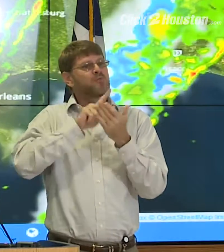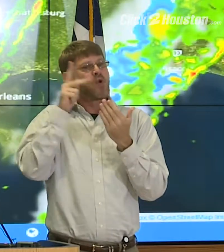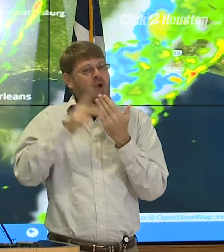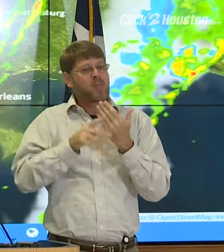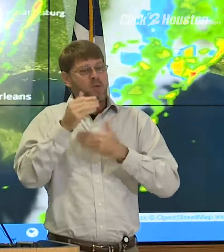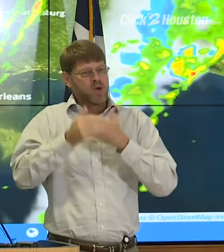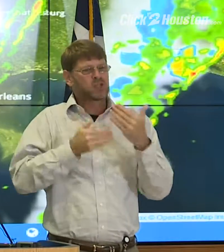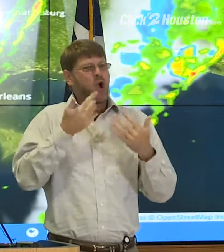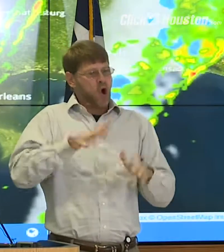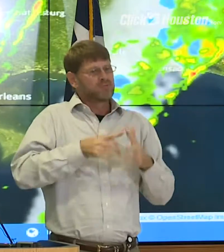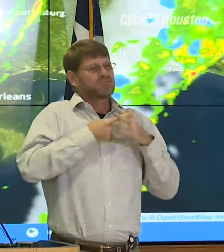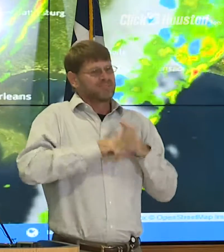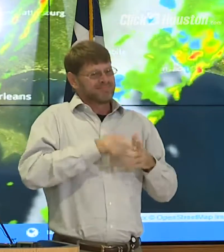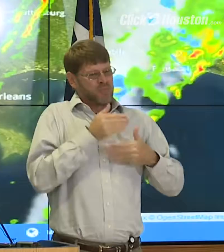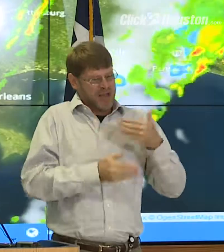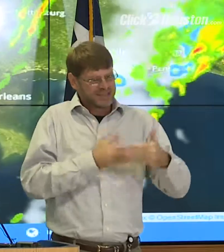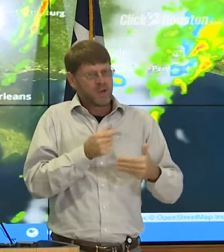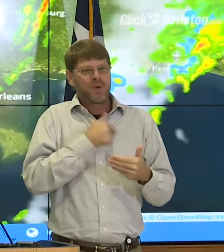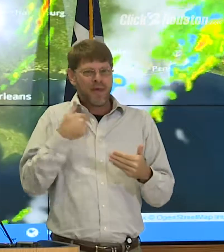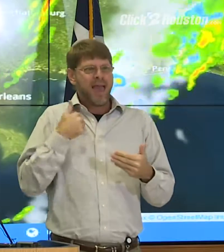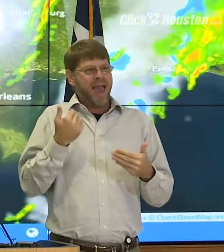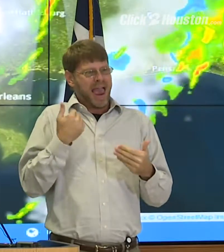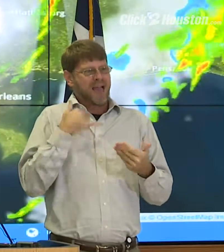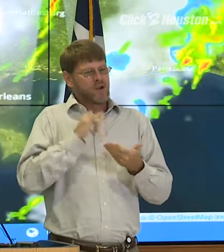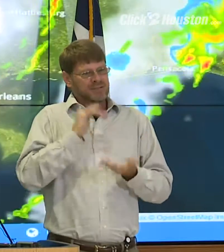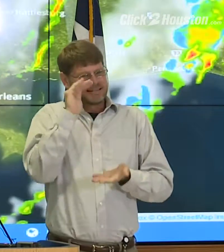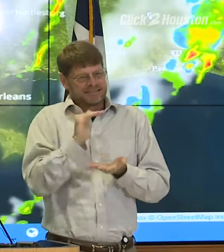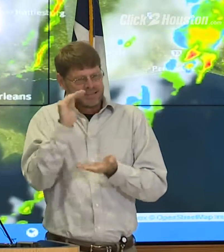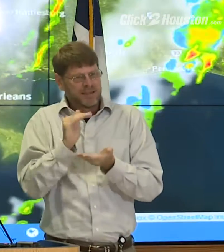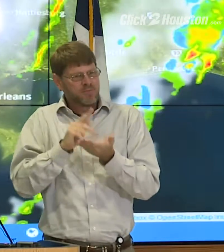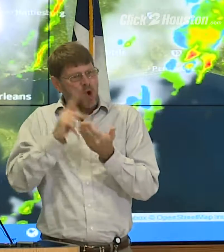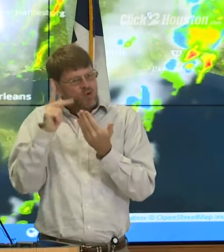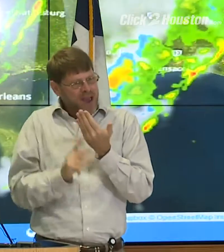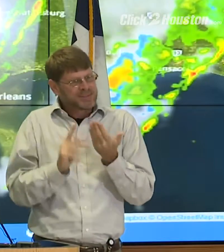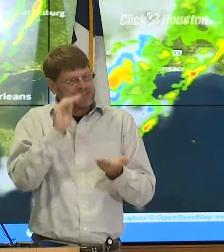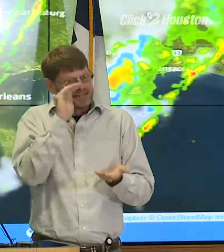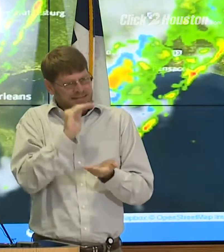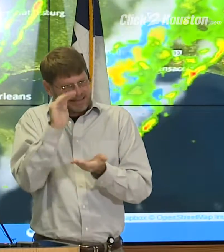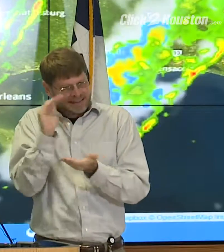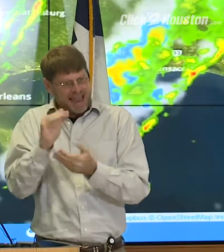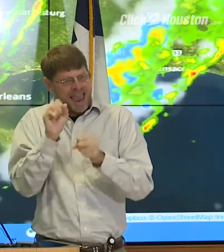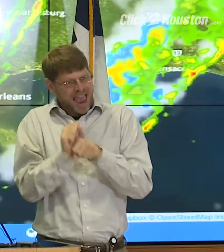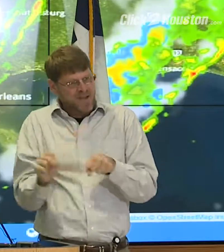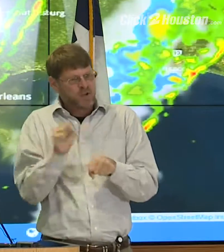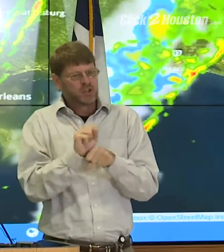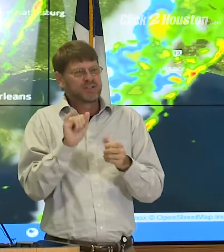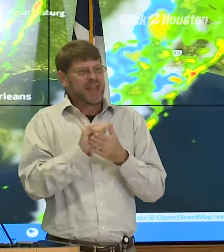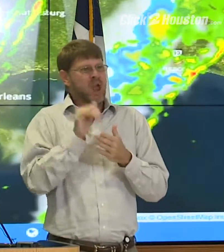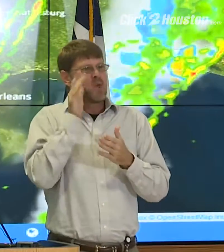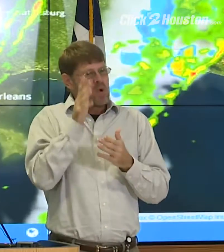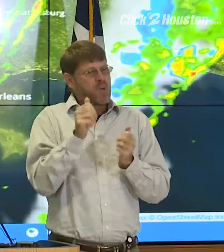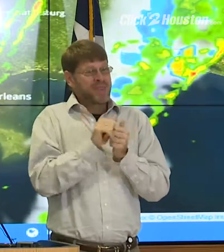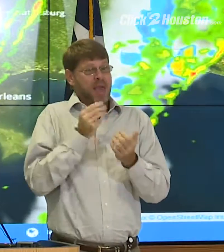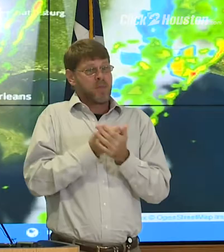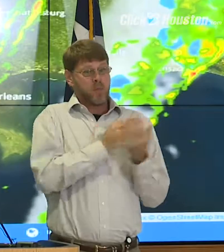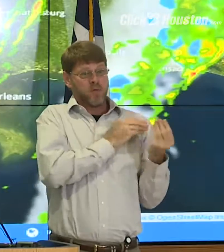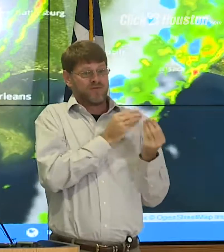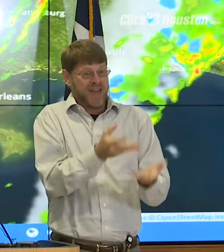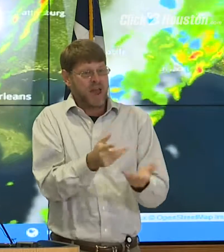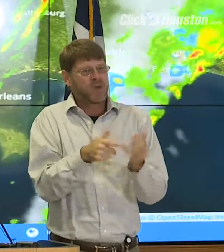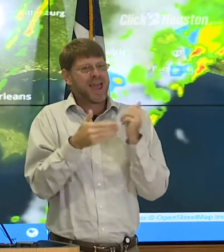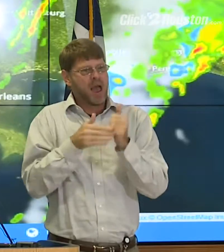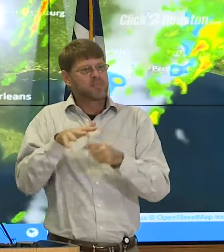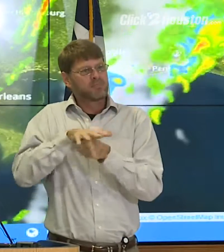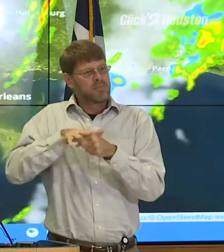processes are already engaged, and then we do have our mitigation programs and mitigation efforts that will, with the monies provided, help